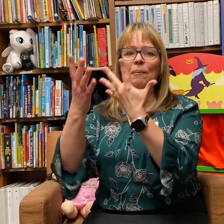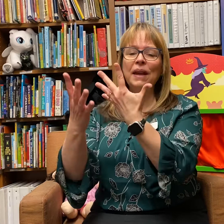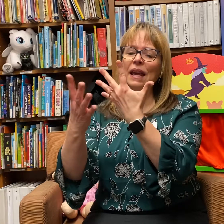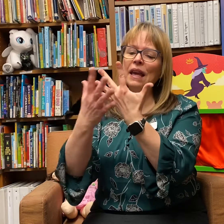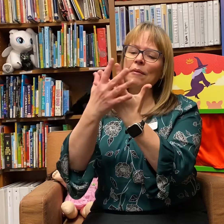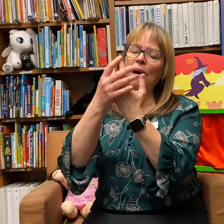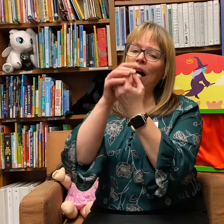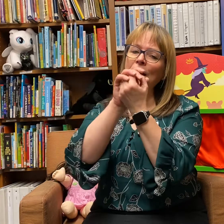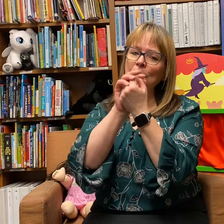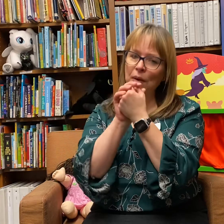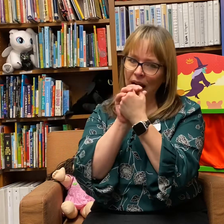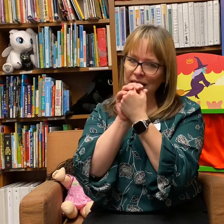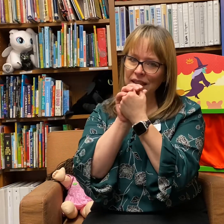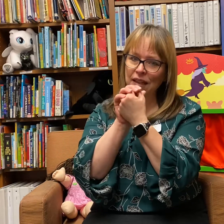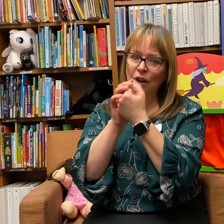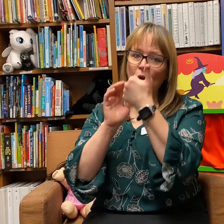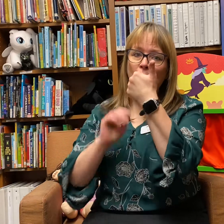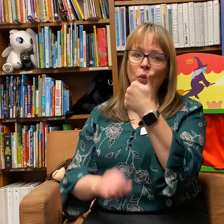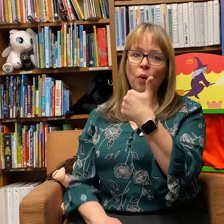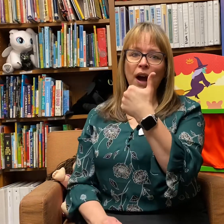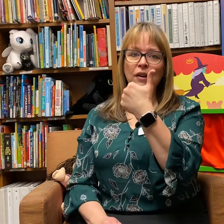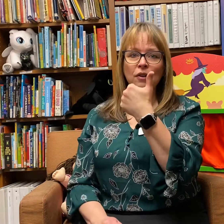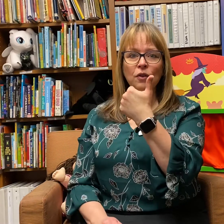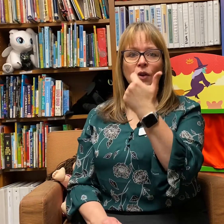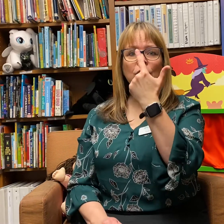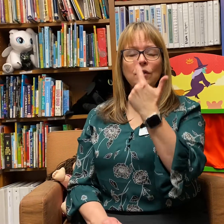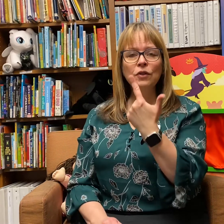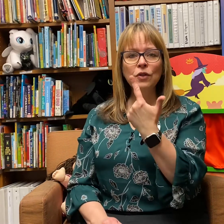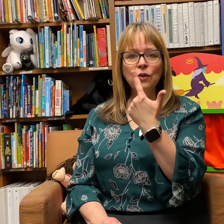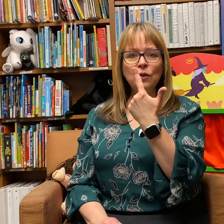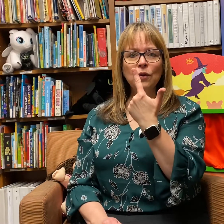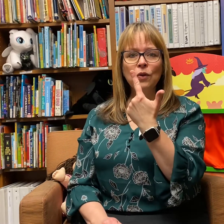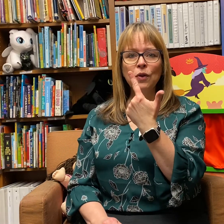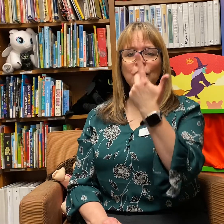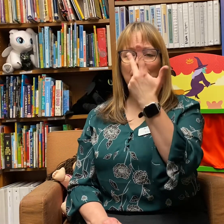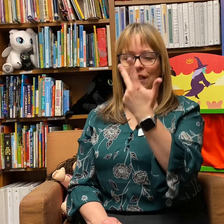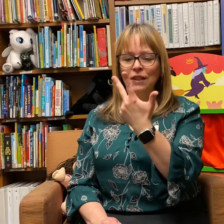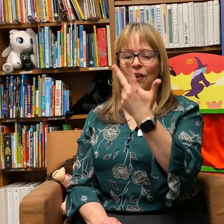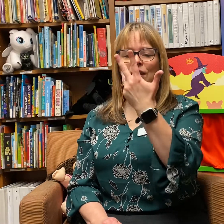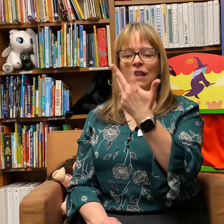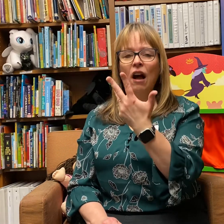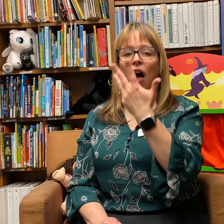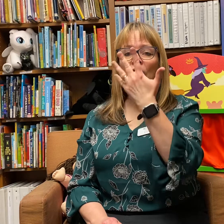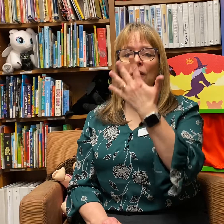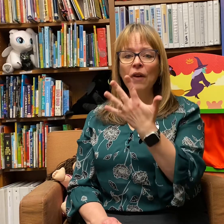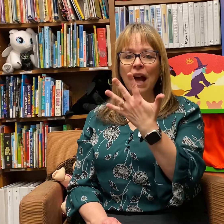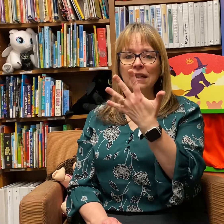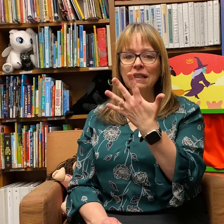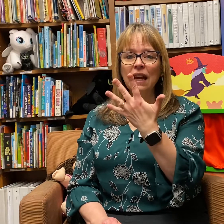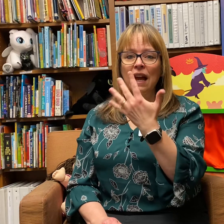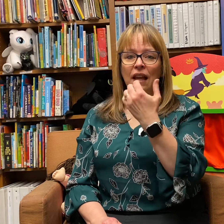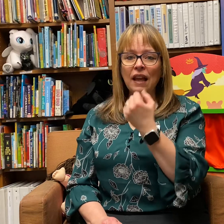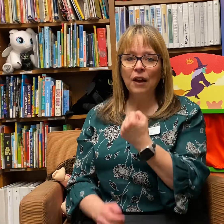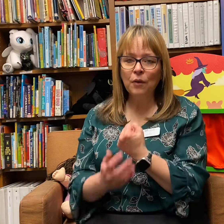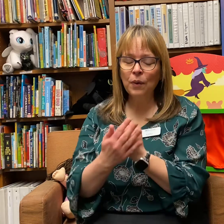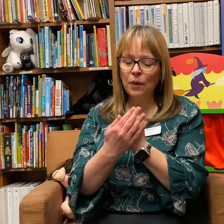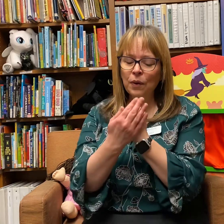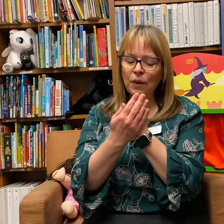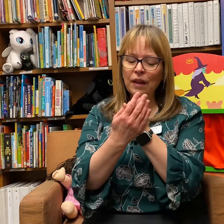peapod pressed. One grew, two grew, and so did all the rest. They grew and